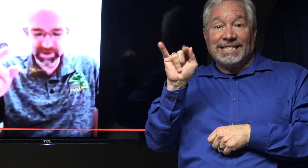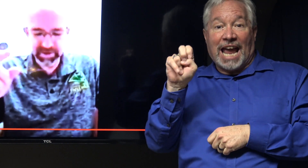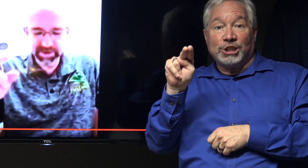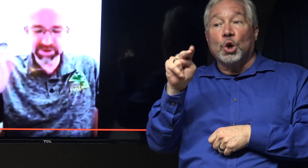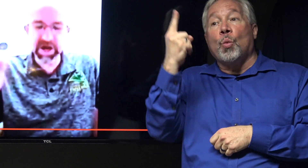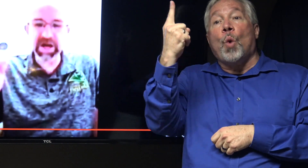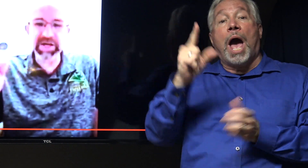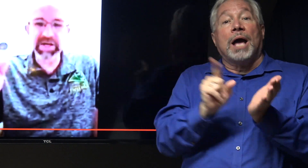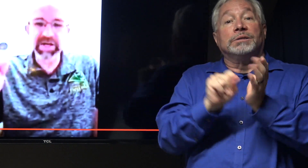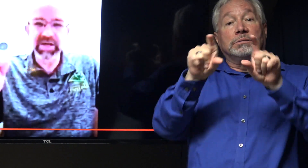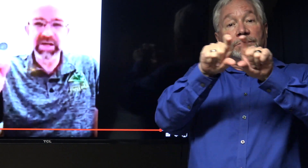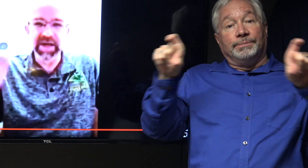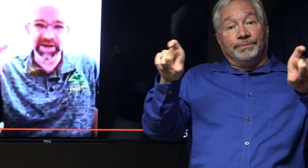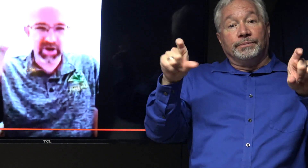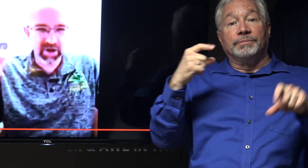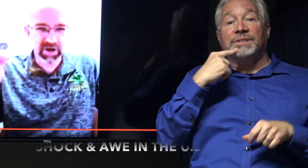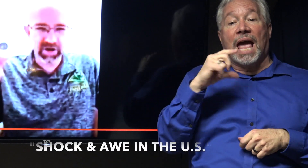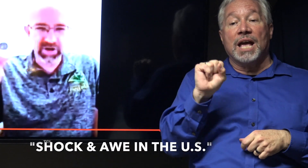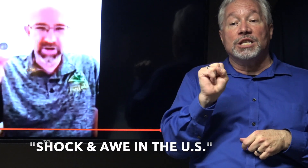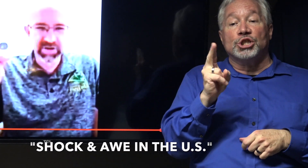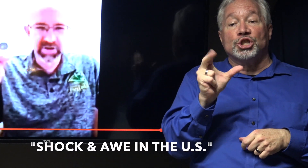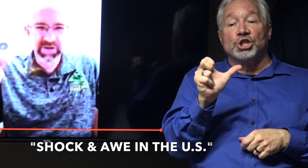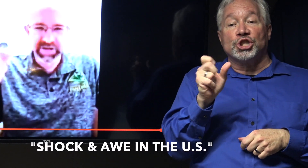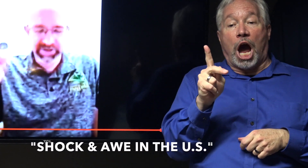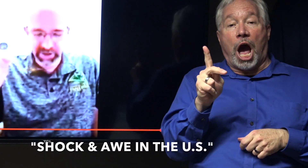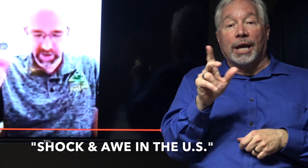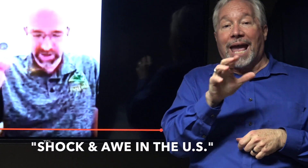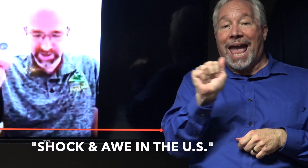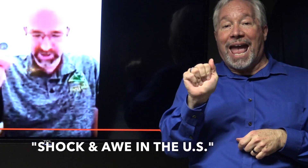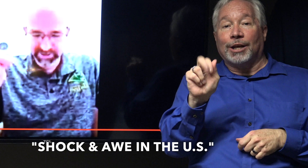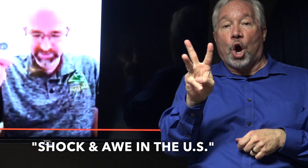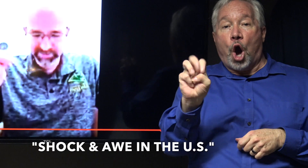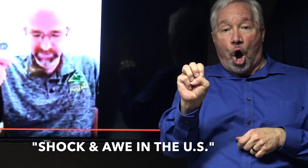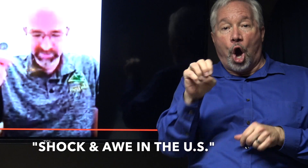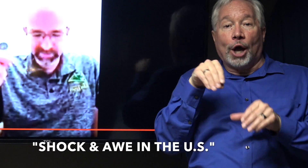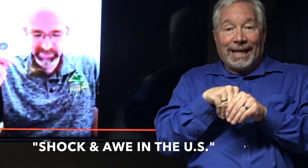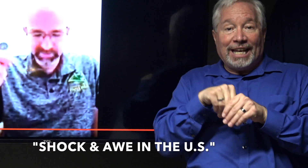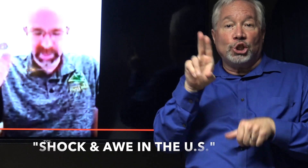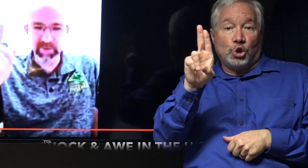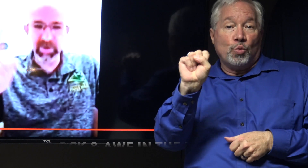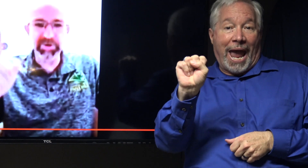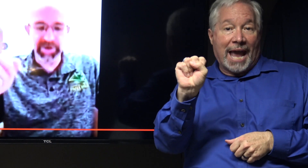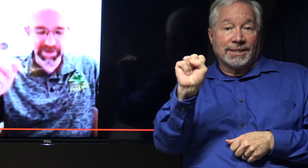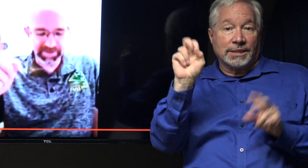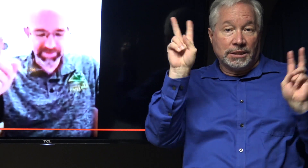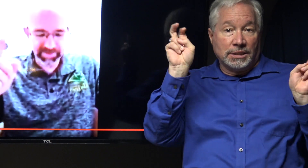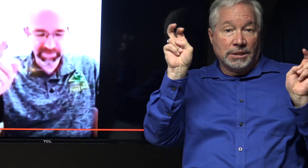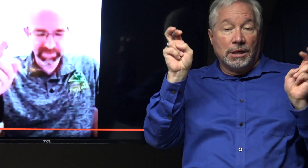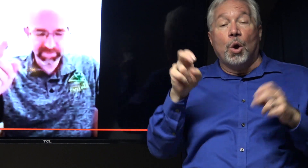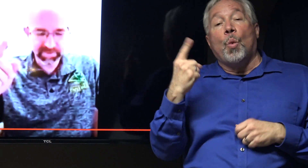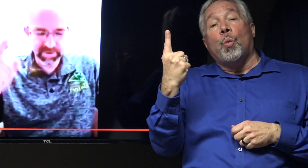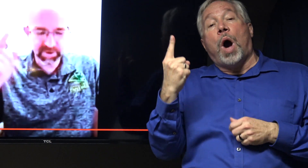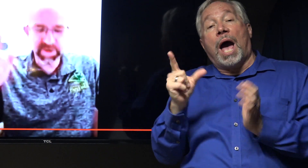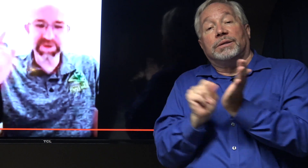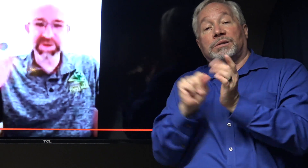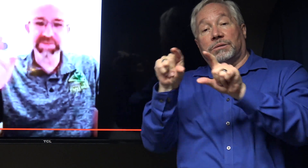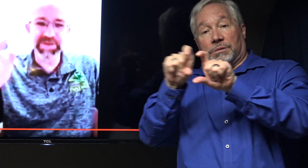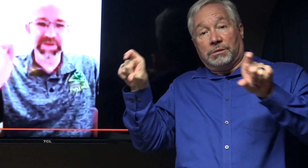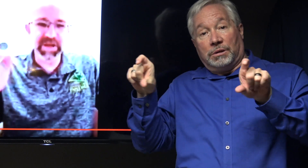shock and awe in the U.S. and one read U.N. steps